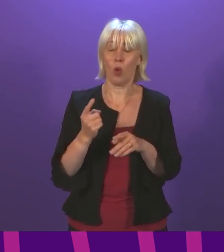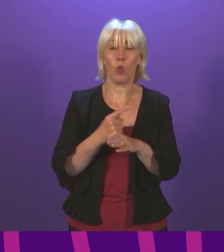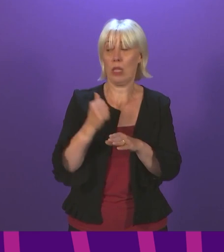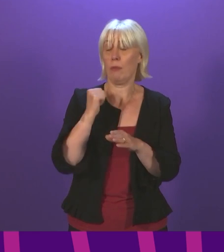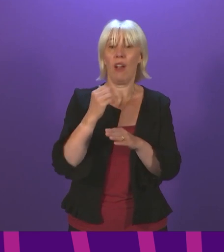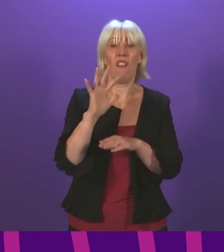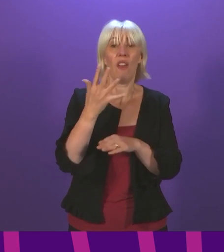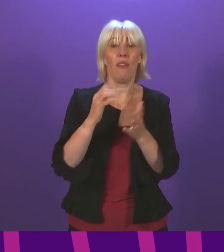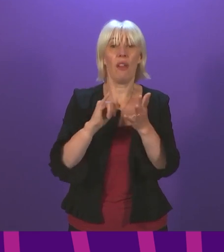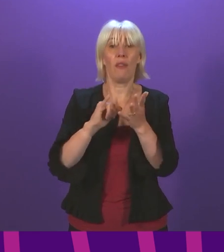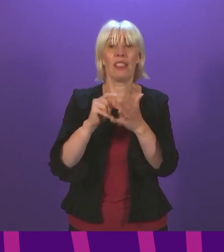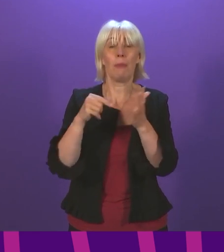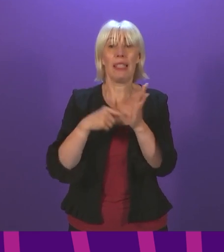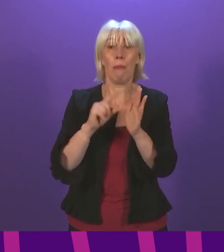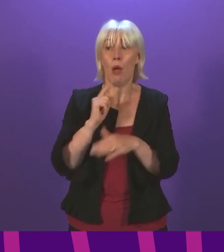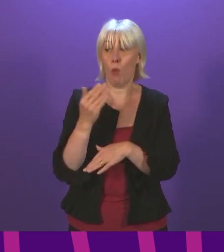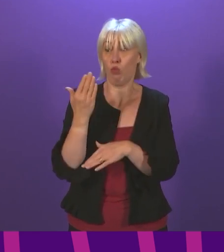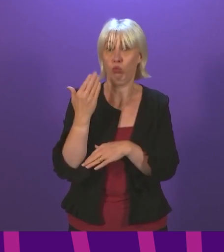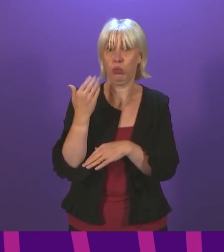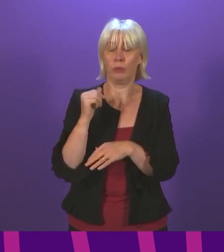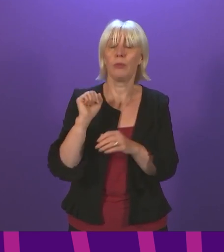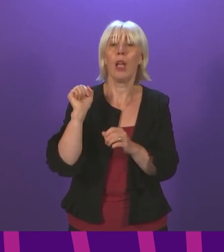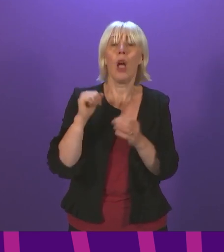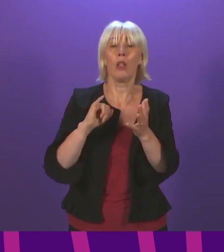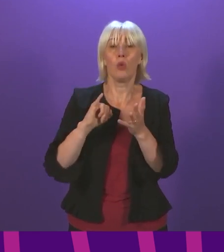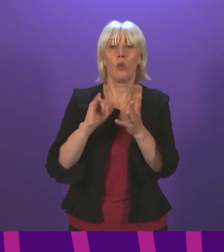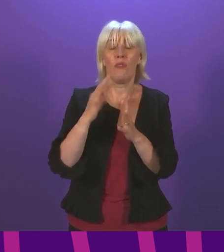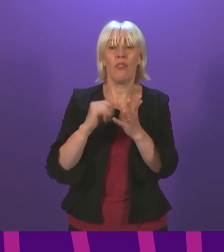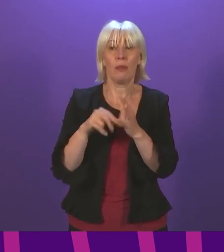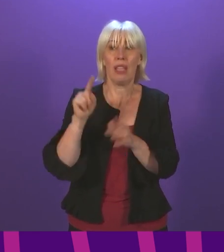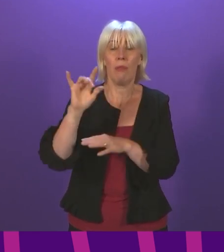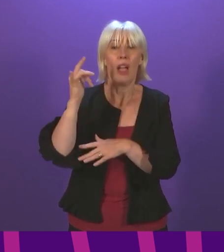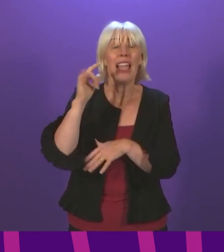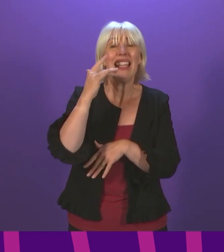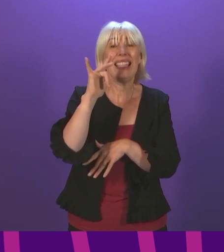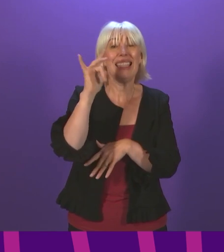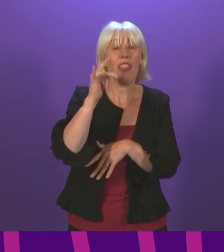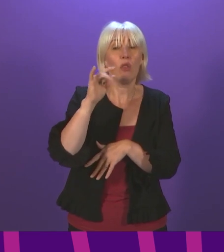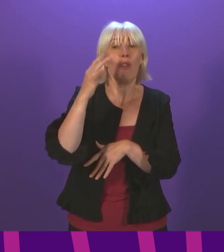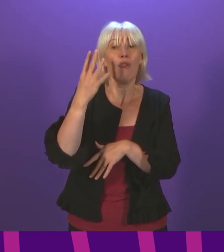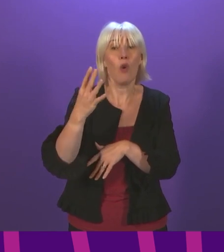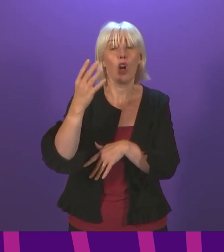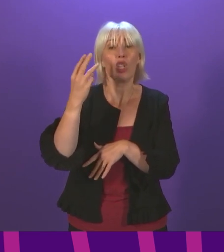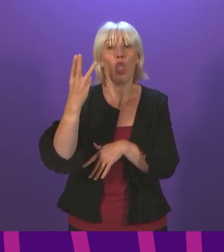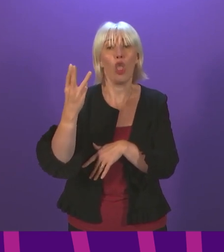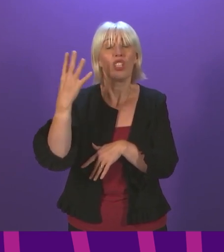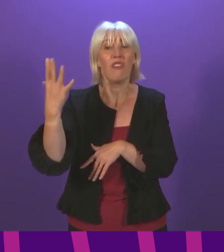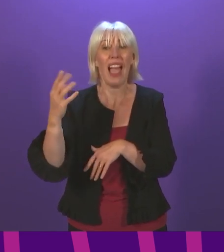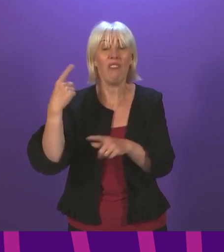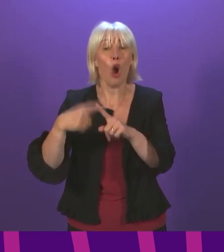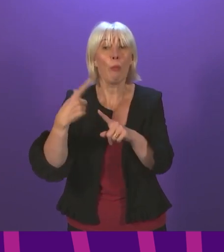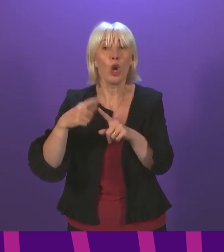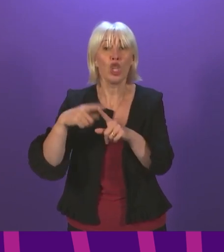September, so this is the most recent week, the Scottish Ambulance Service responded to 10,435 emergency